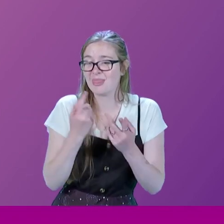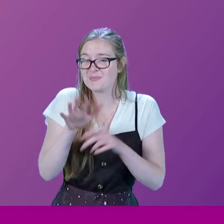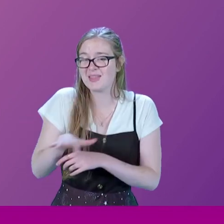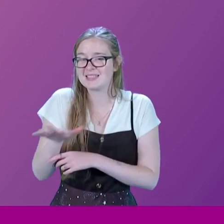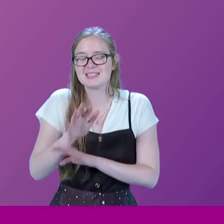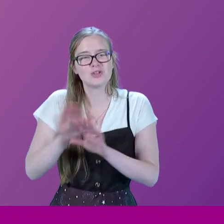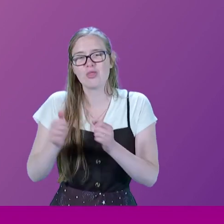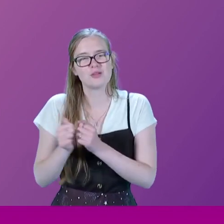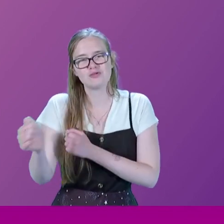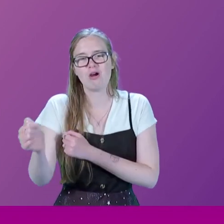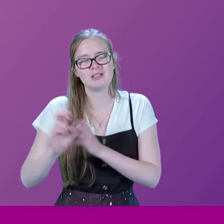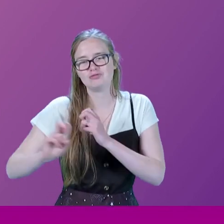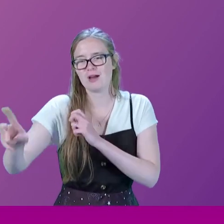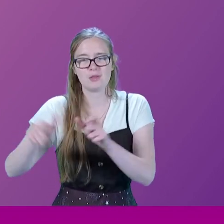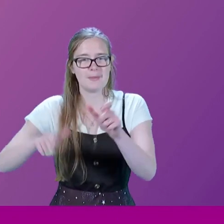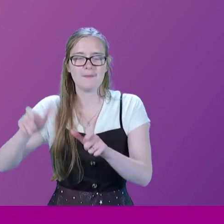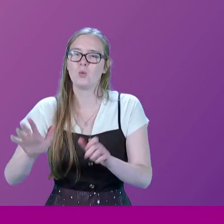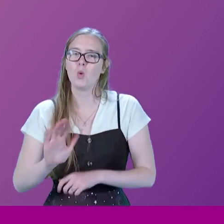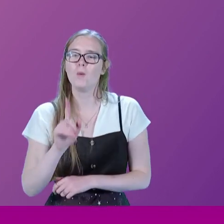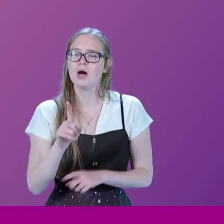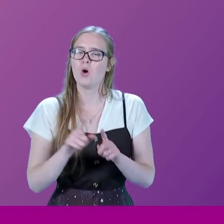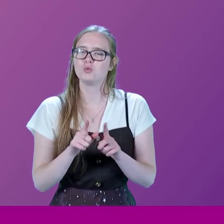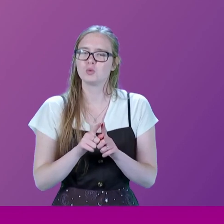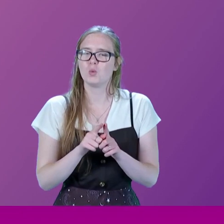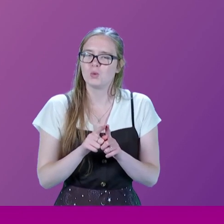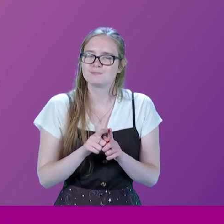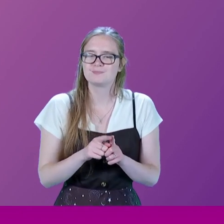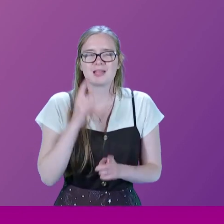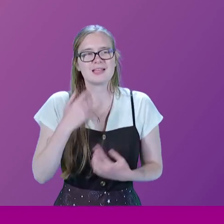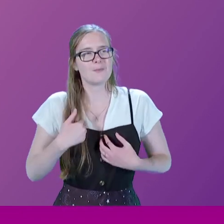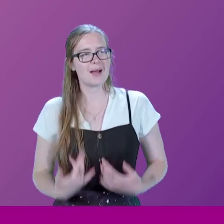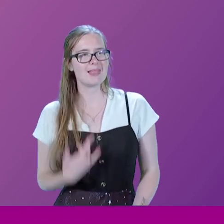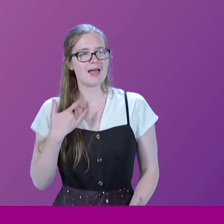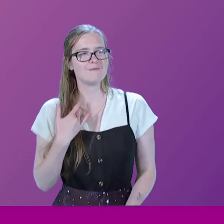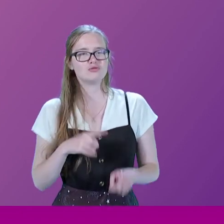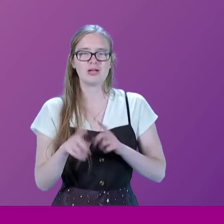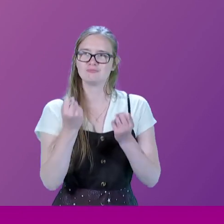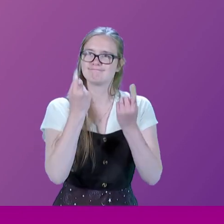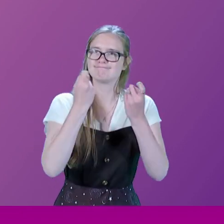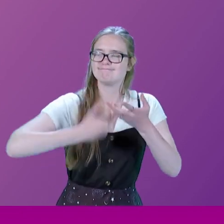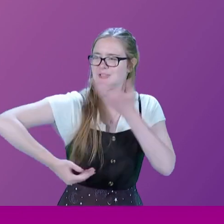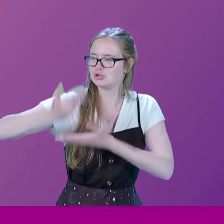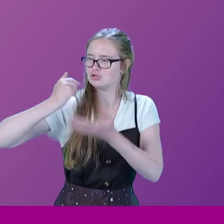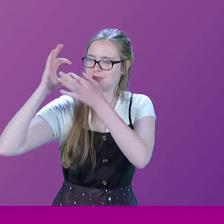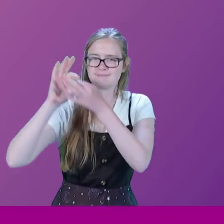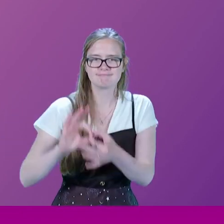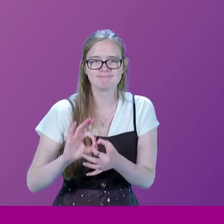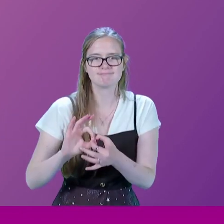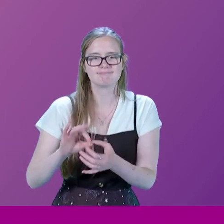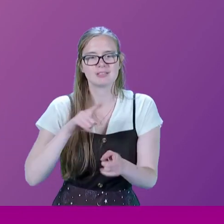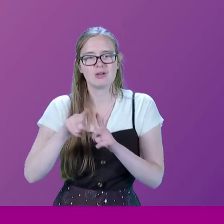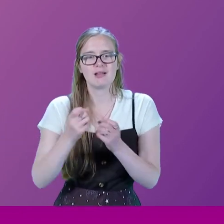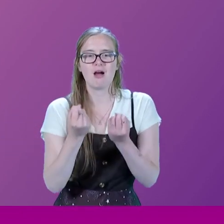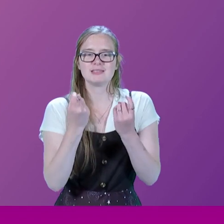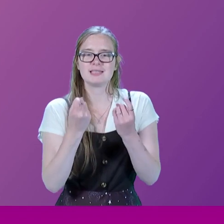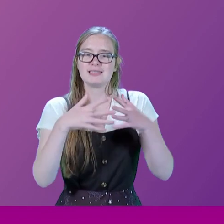again, it's not about the journey as much as about the people. But, you know, I suppose throughout my life, trying to understand history, one of the things I've tried to understand is the